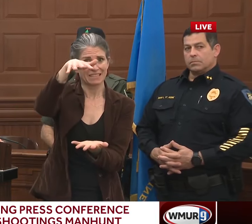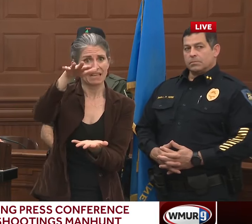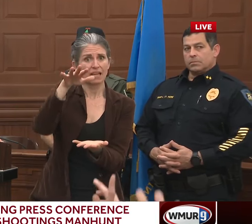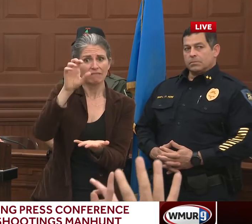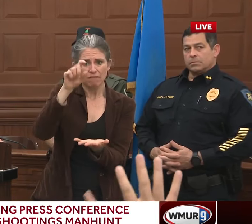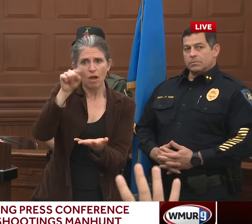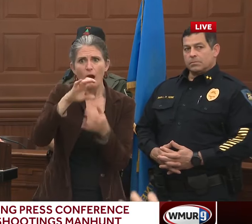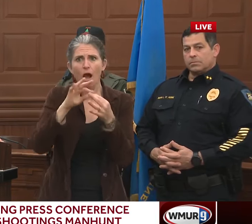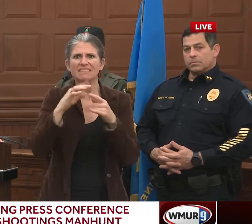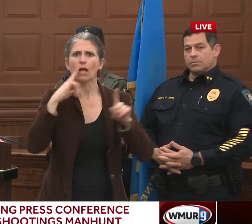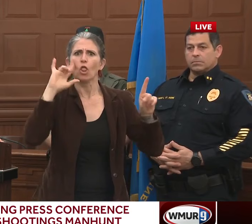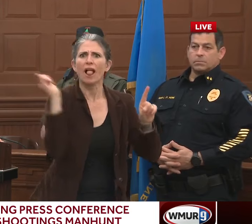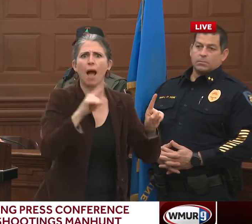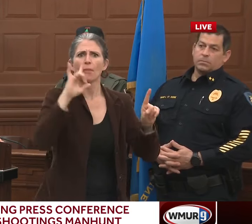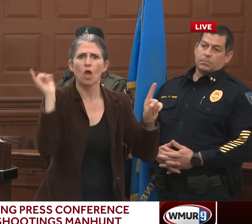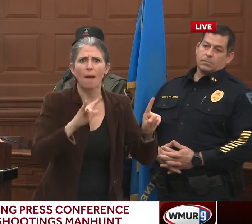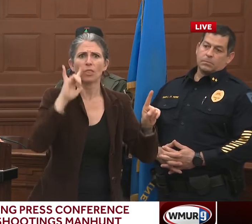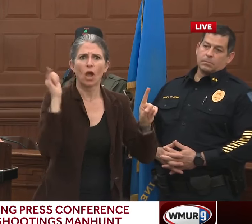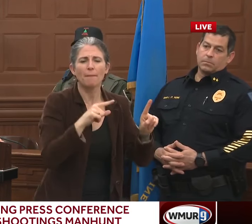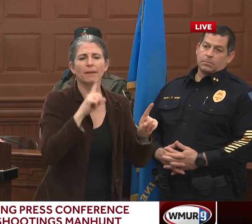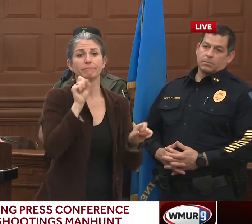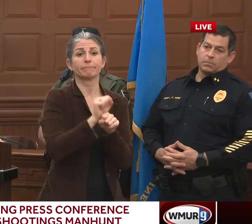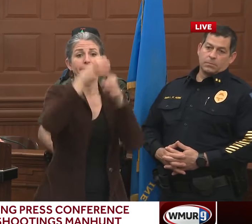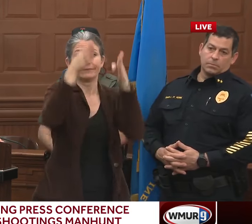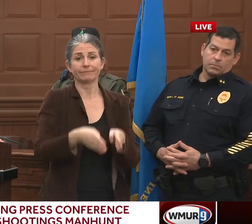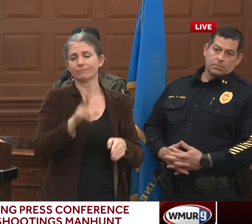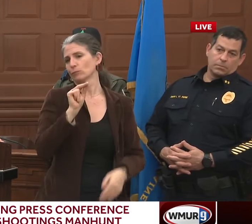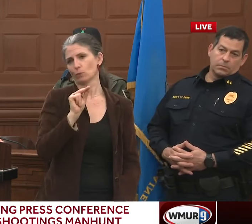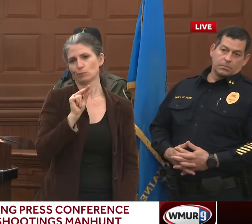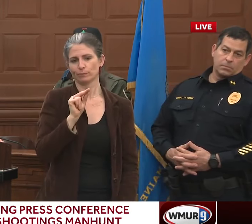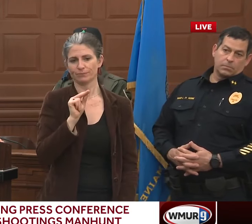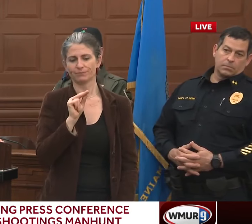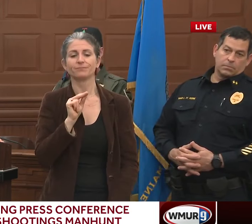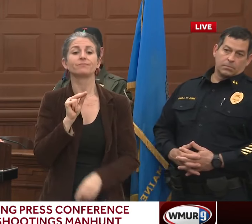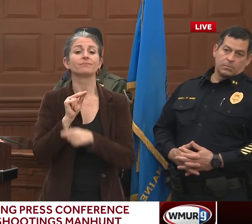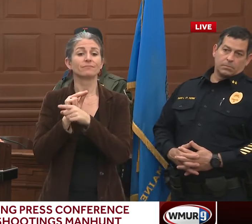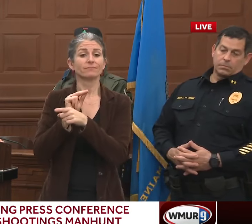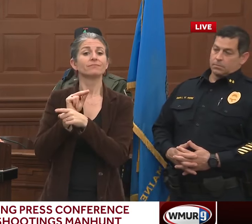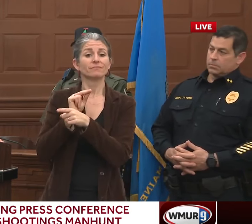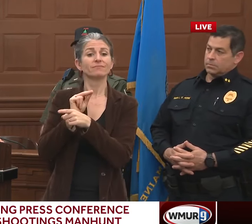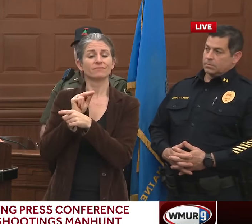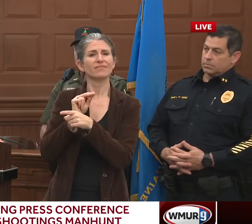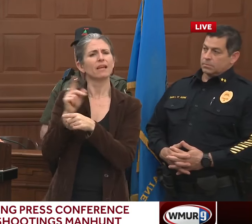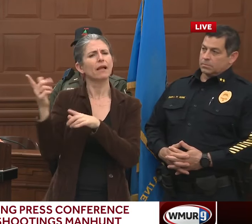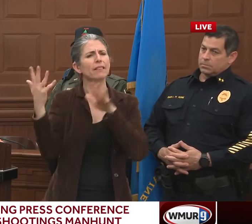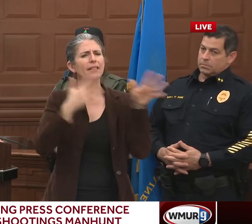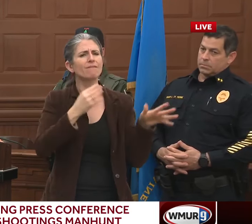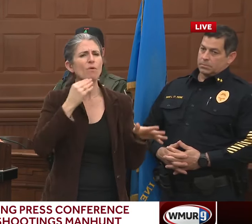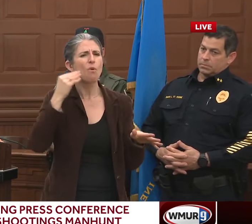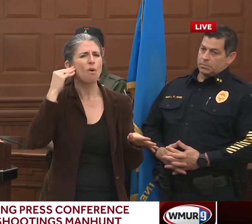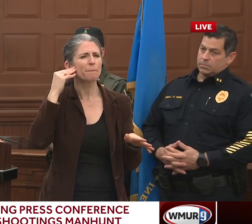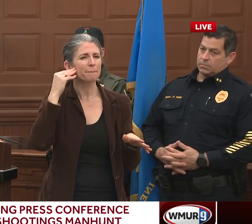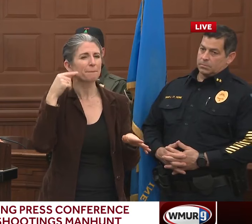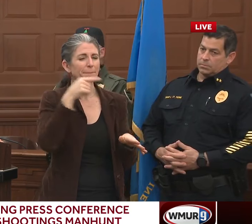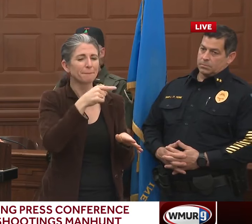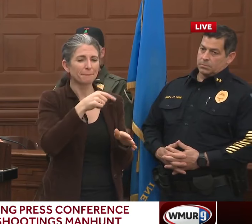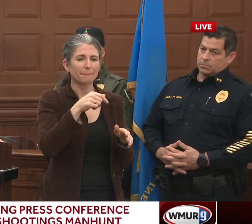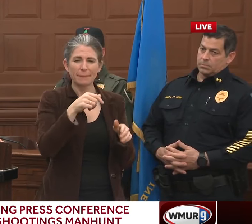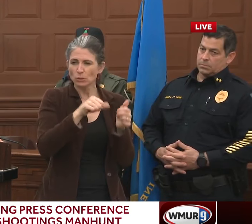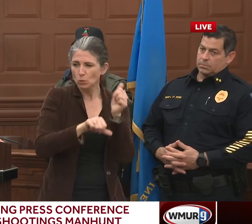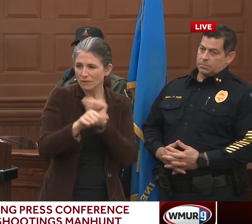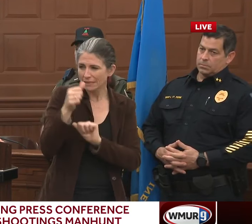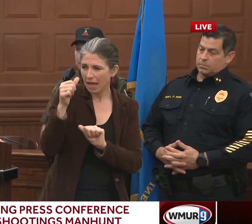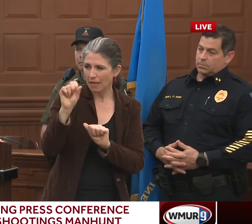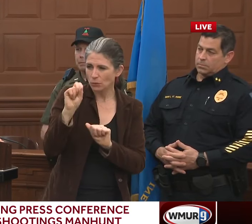not. But go ahead, ma'am. Can you confirm that the nose band is just that's home and the street back then? Does that have something to do with doing the shopping